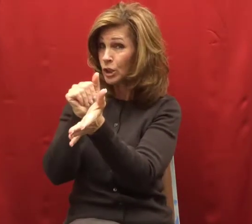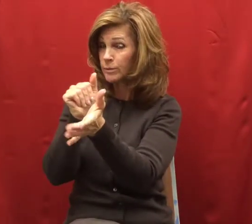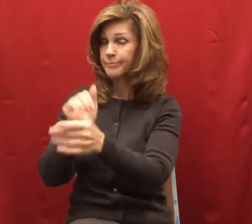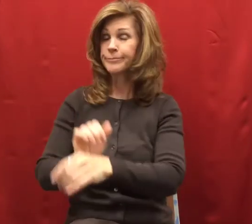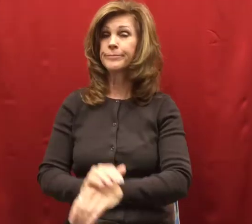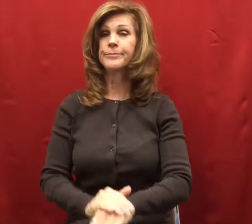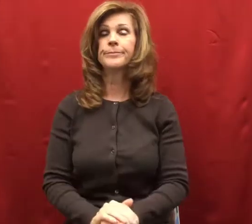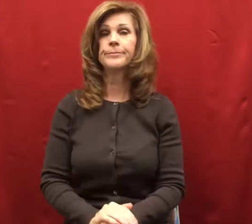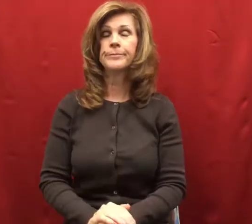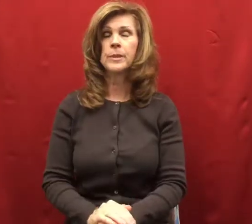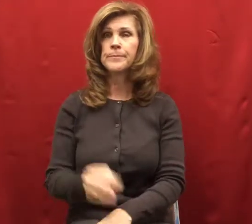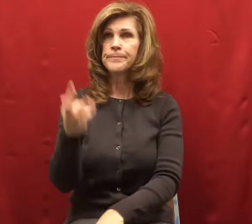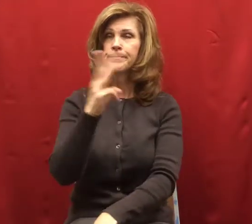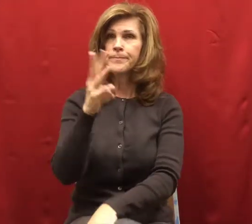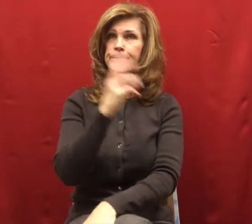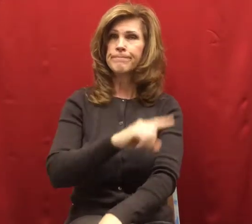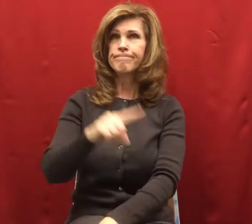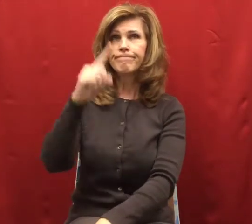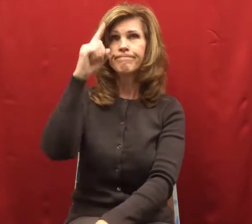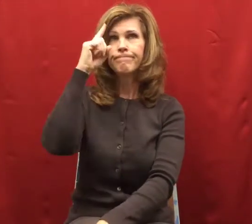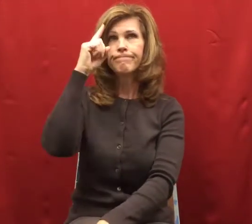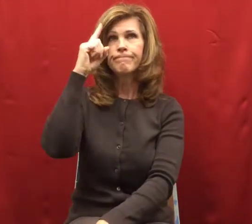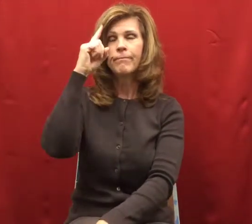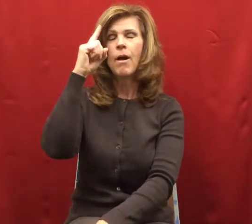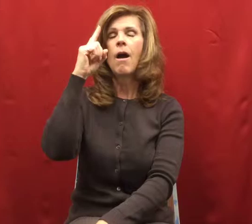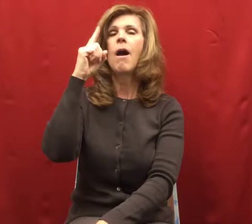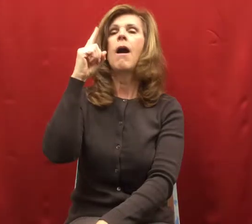I must put this on my head, said Willy to himself.